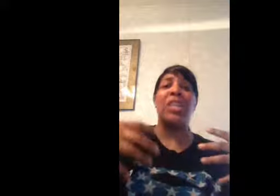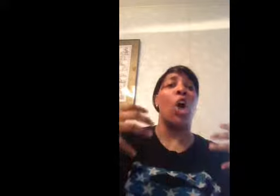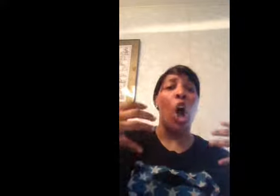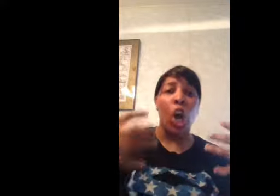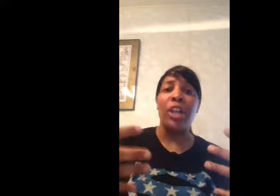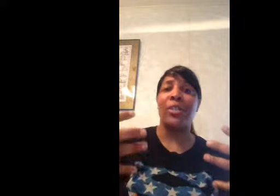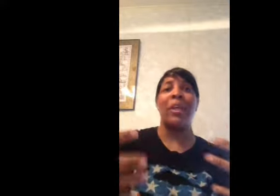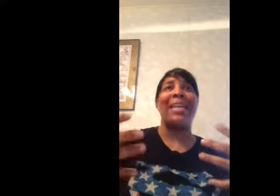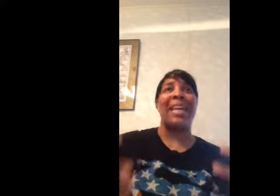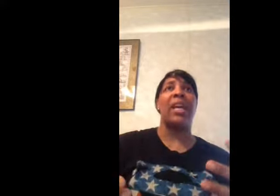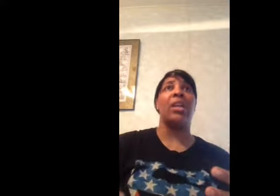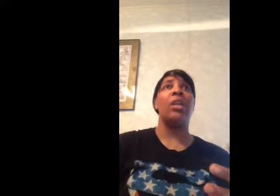as hard as we can